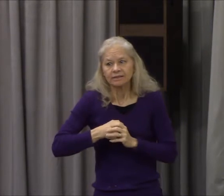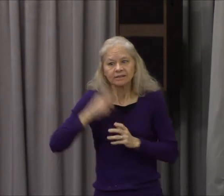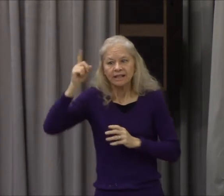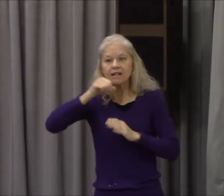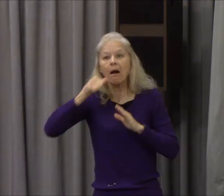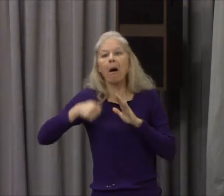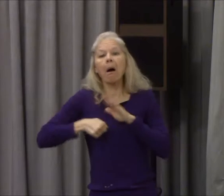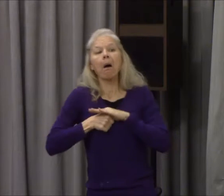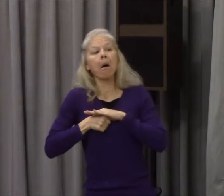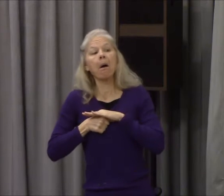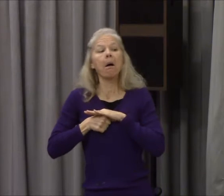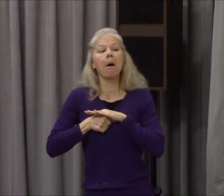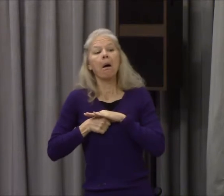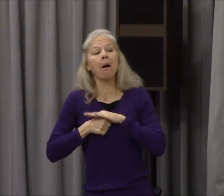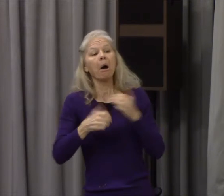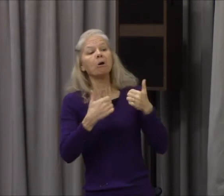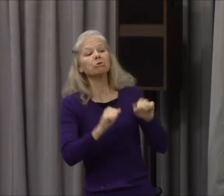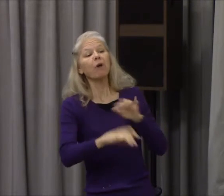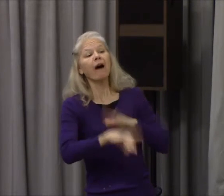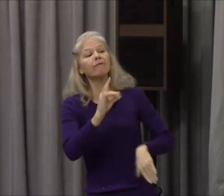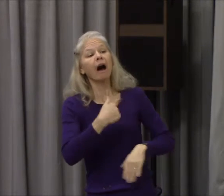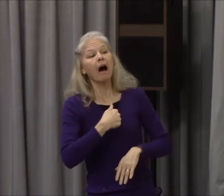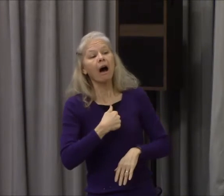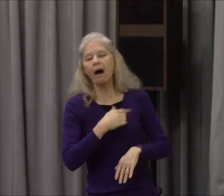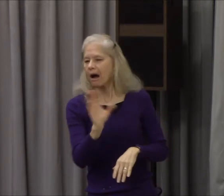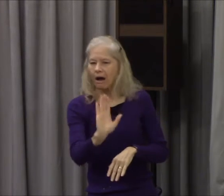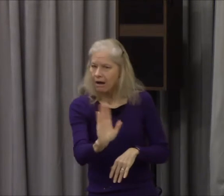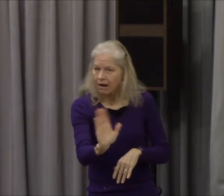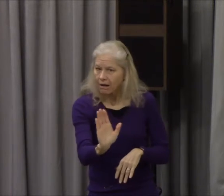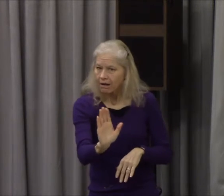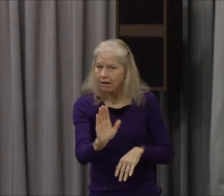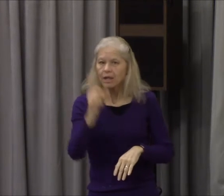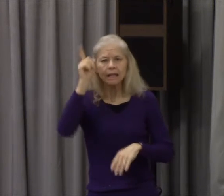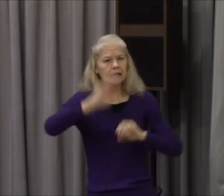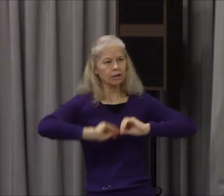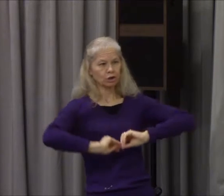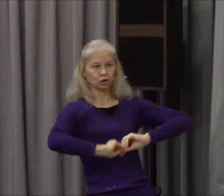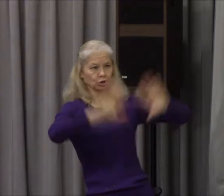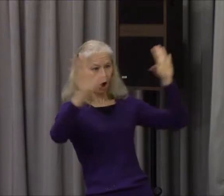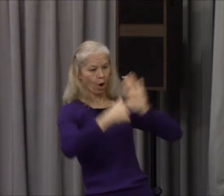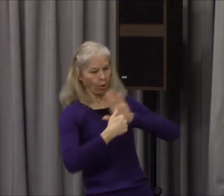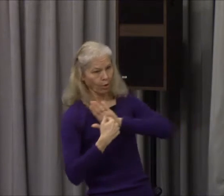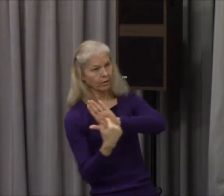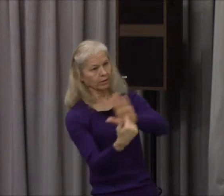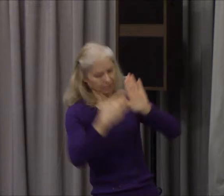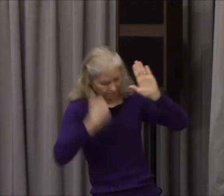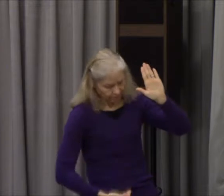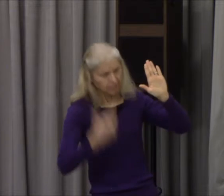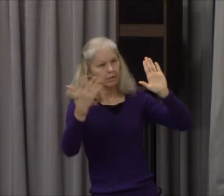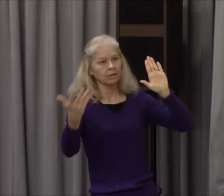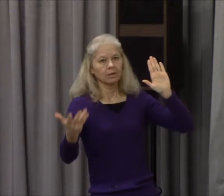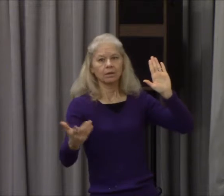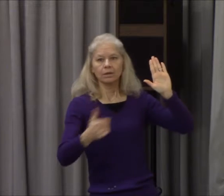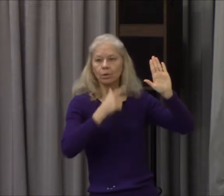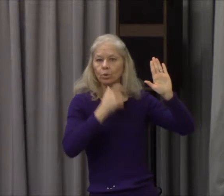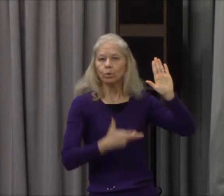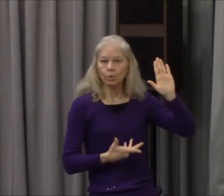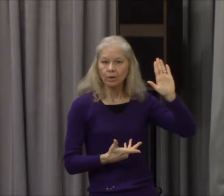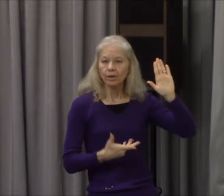His creation, along with all the truth that man needs to live this short life here and now and to prepare for the next life